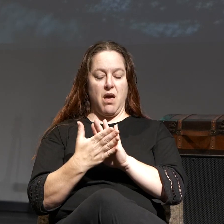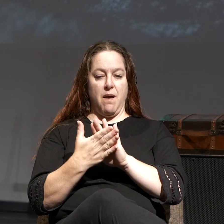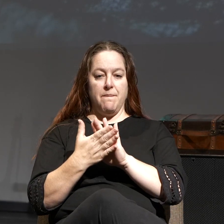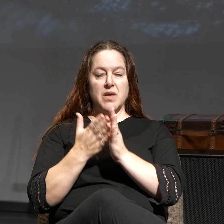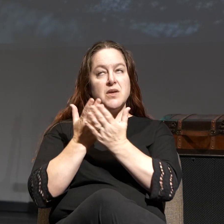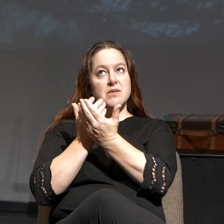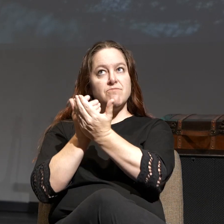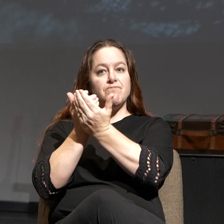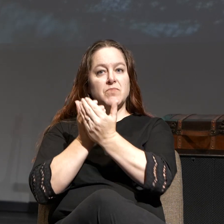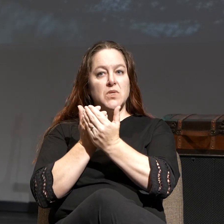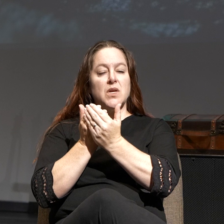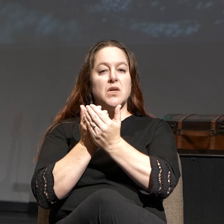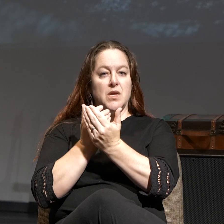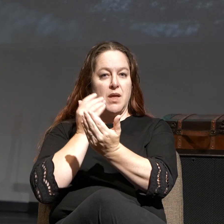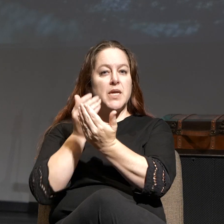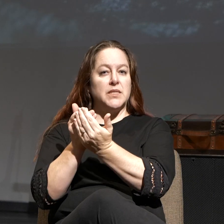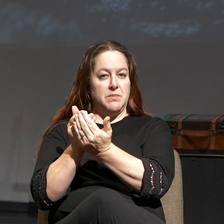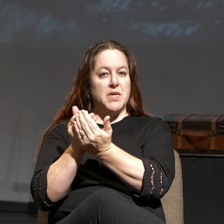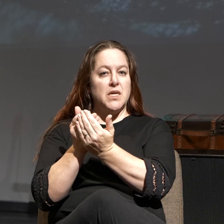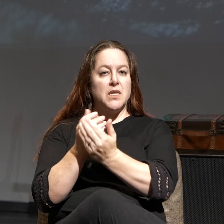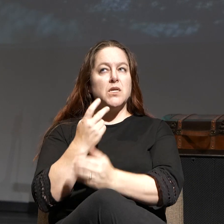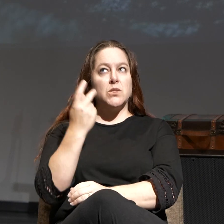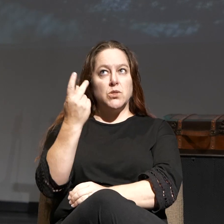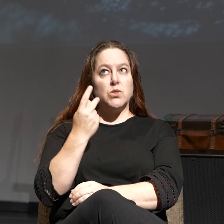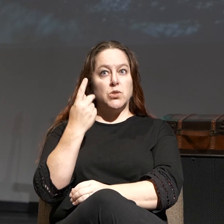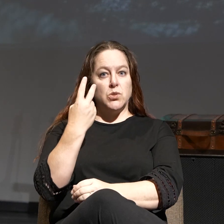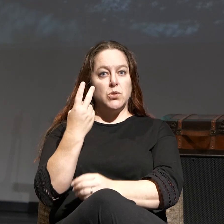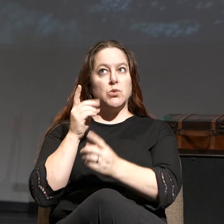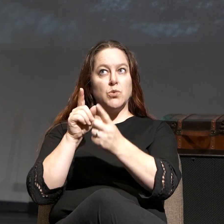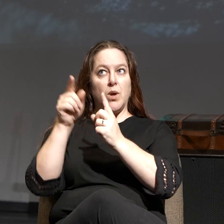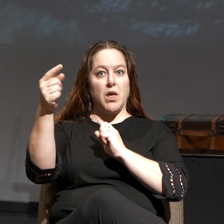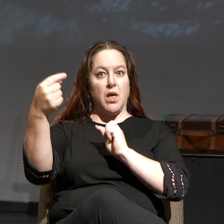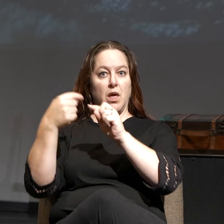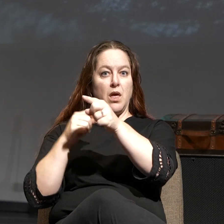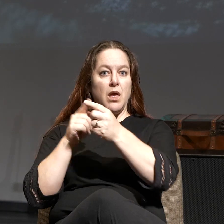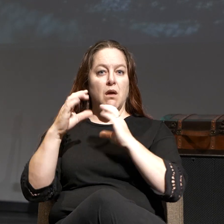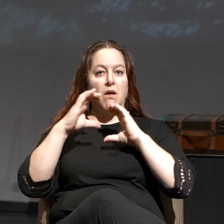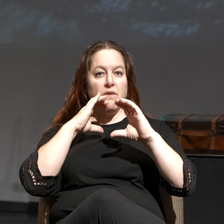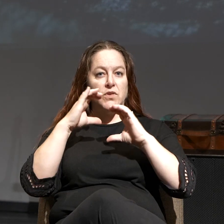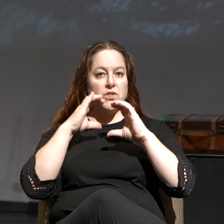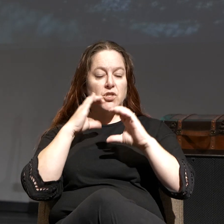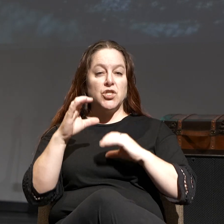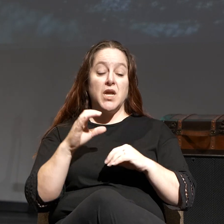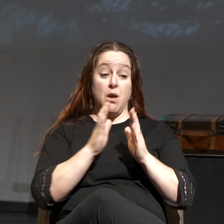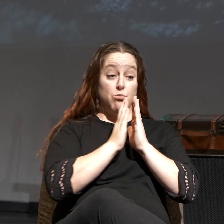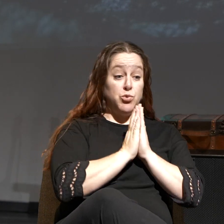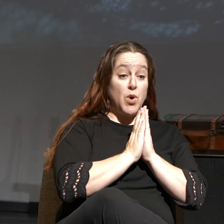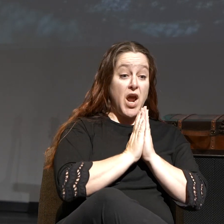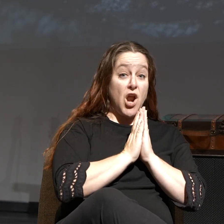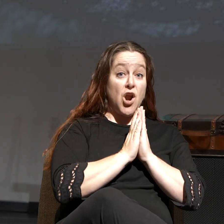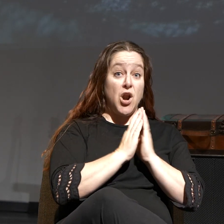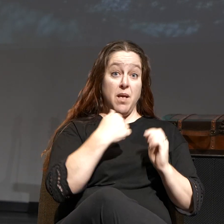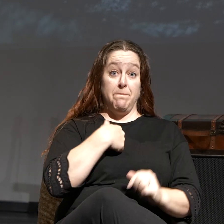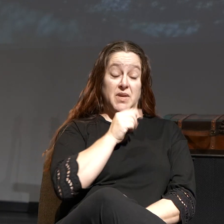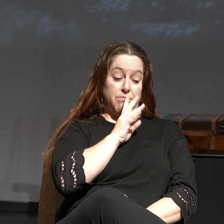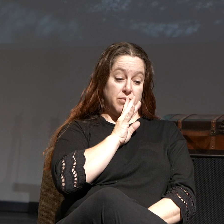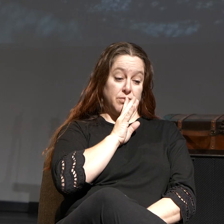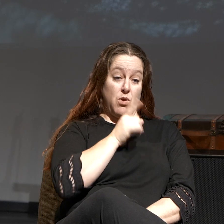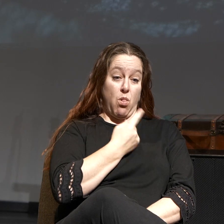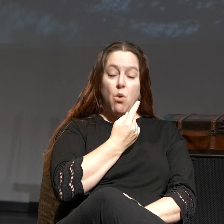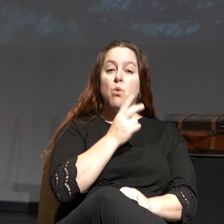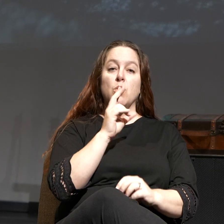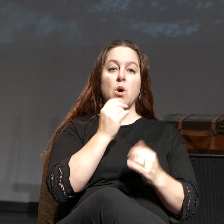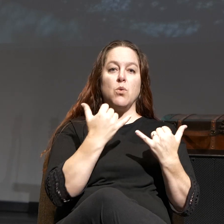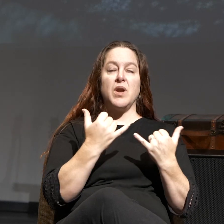conversation with God. Your Bible study and prayer life goes from monologue to dialogue when you begin to meditate